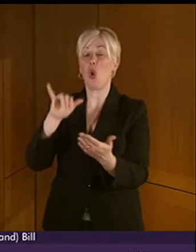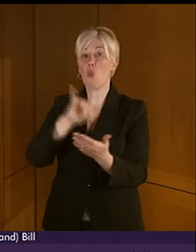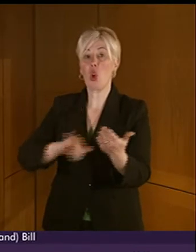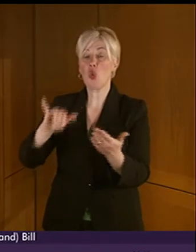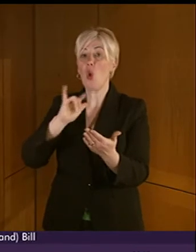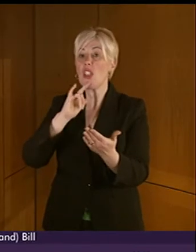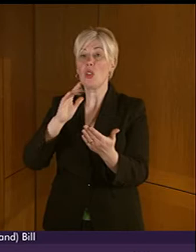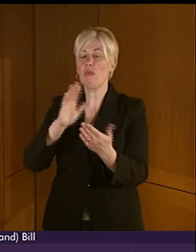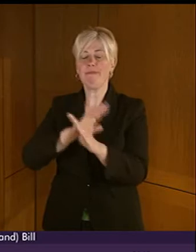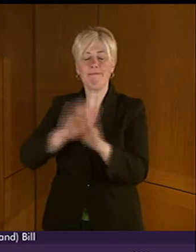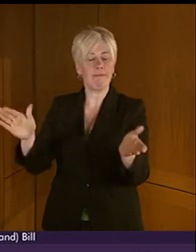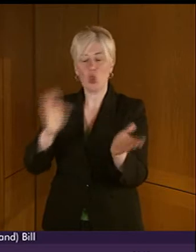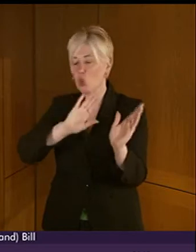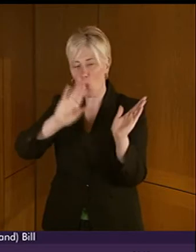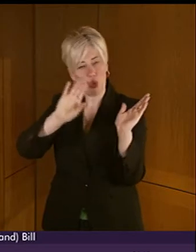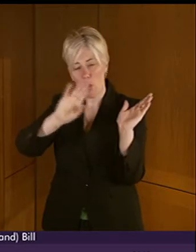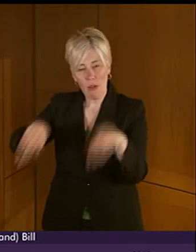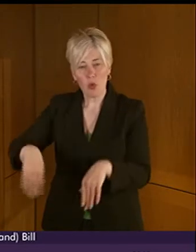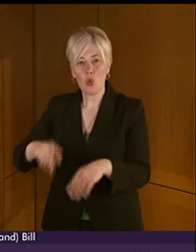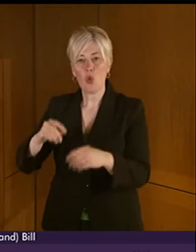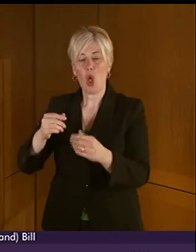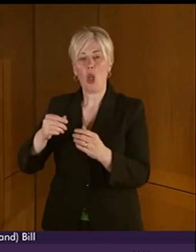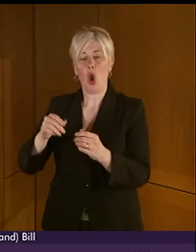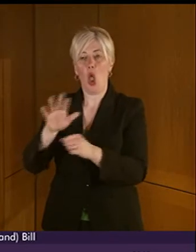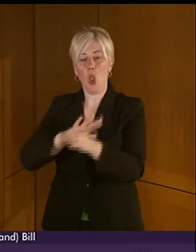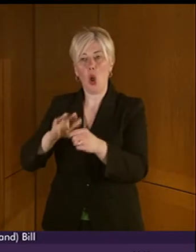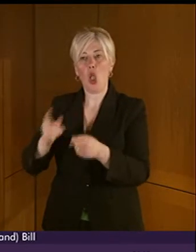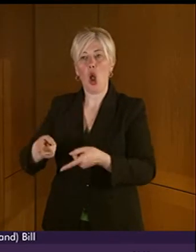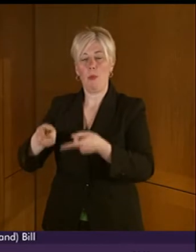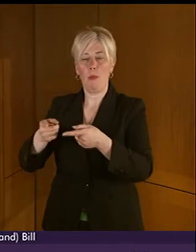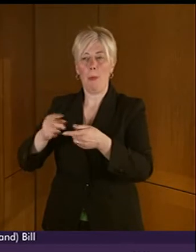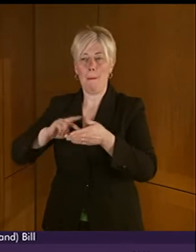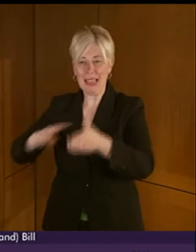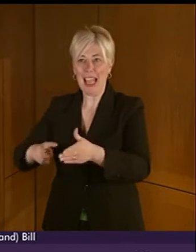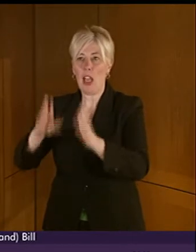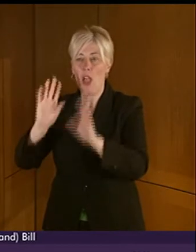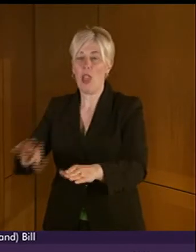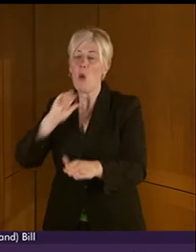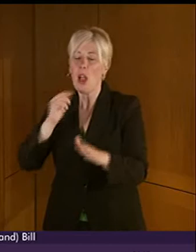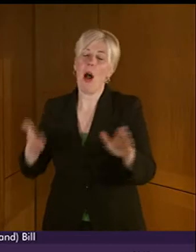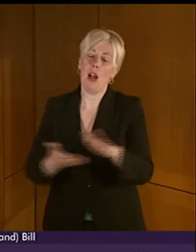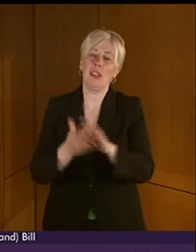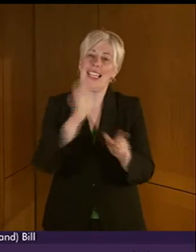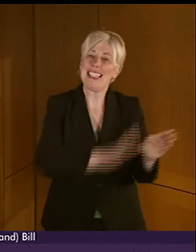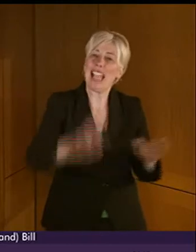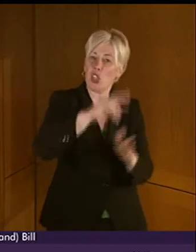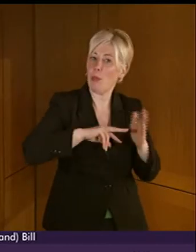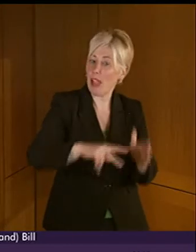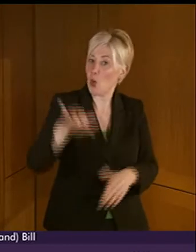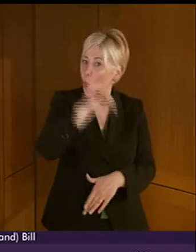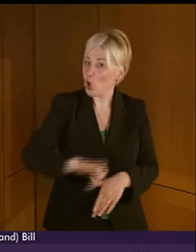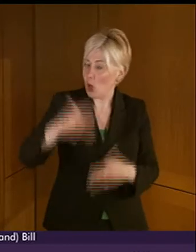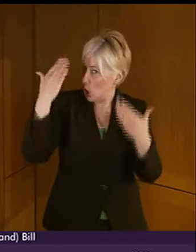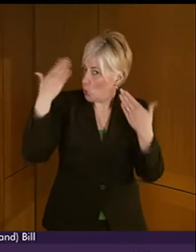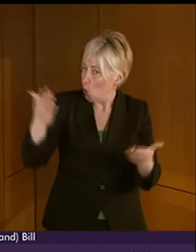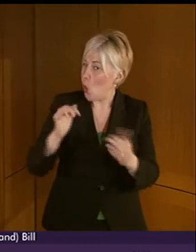national authority. I don't know if they're all, but I want to turn to some within my own particular interest of justice. But I think there